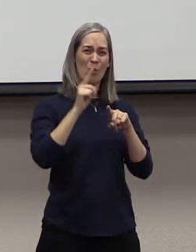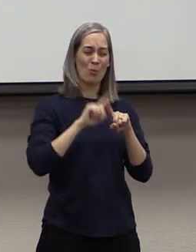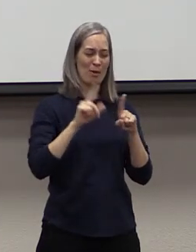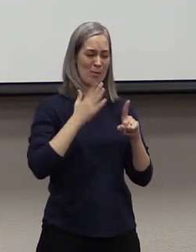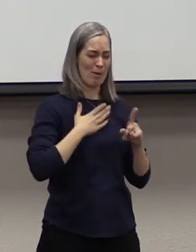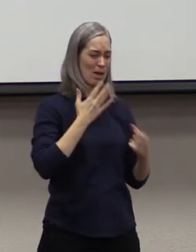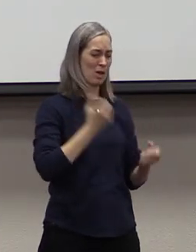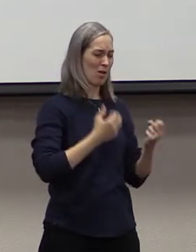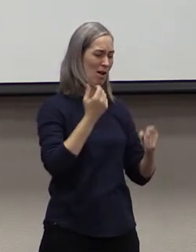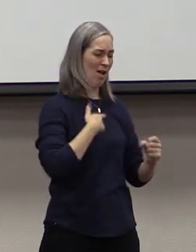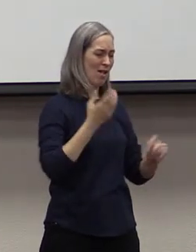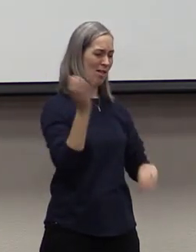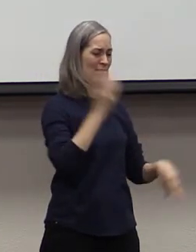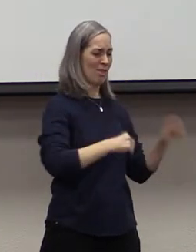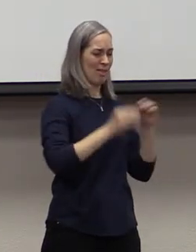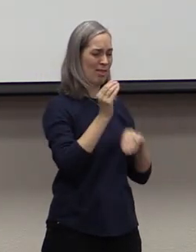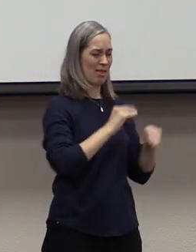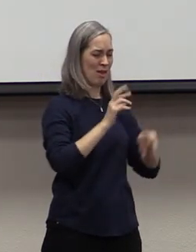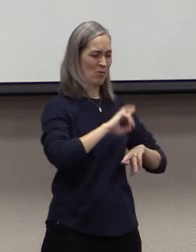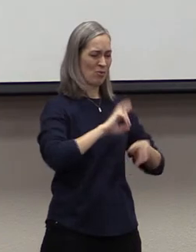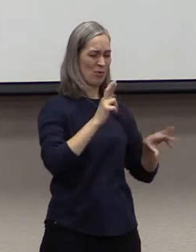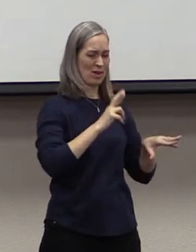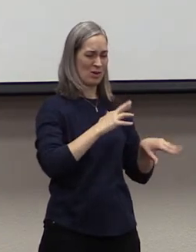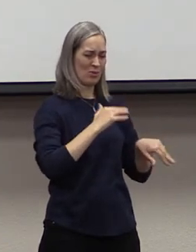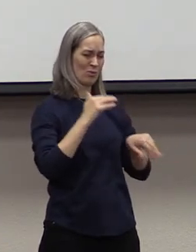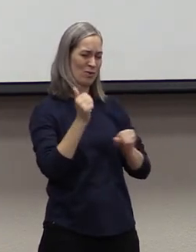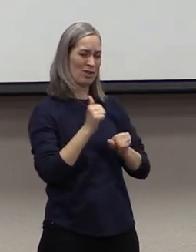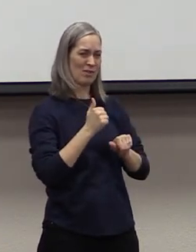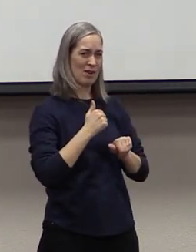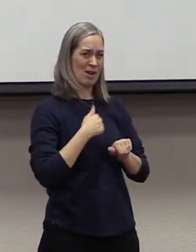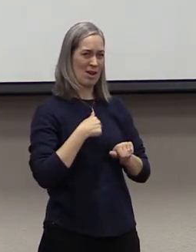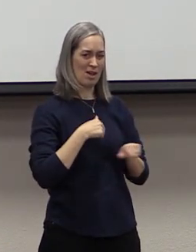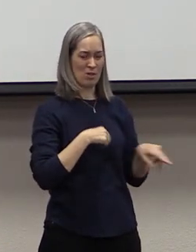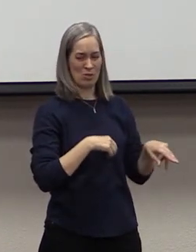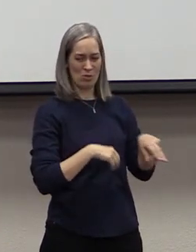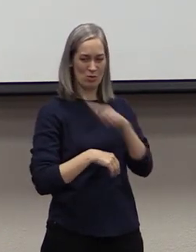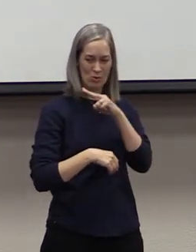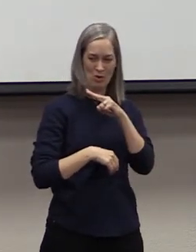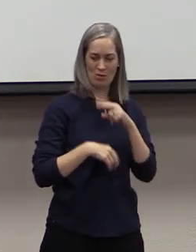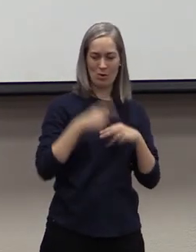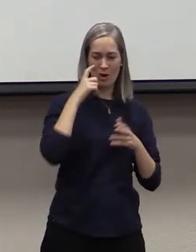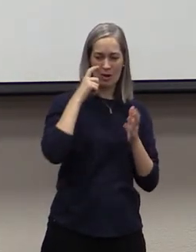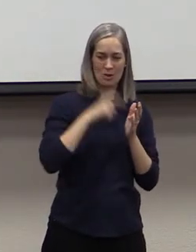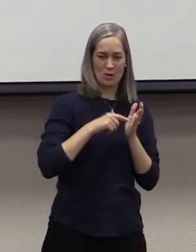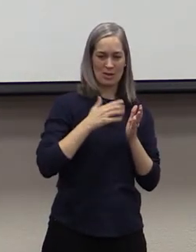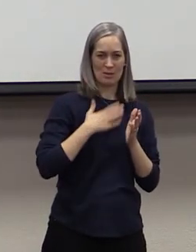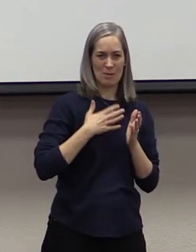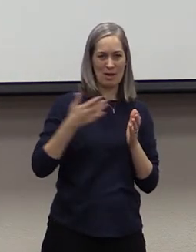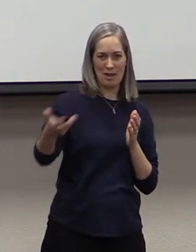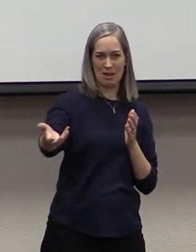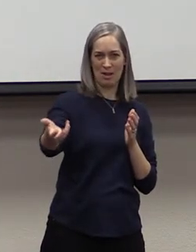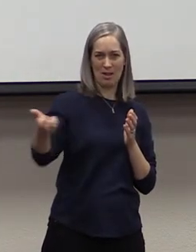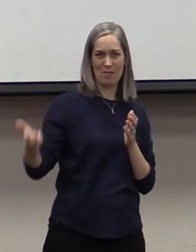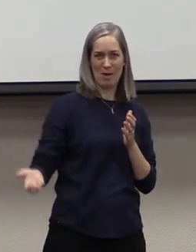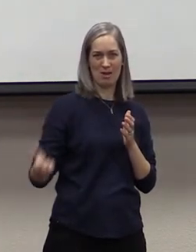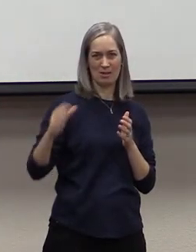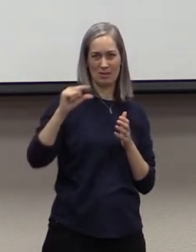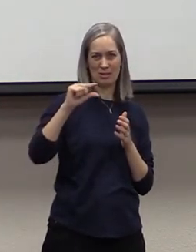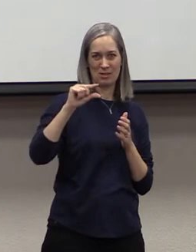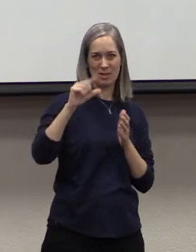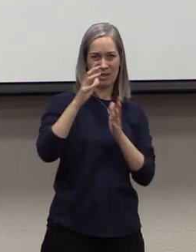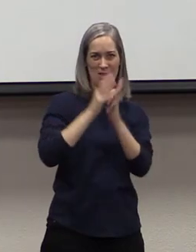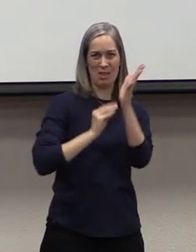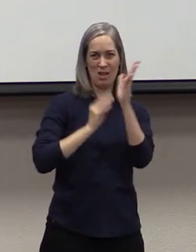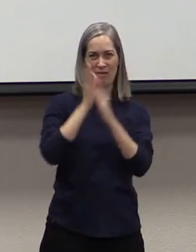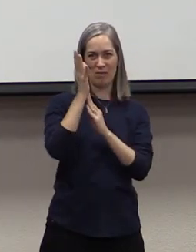car, and I was getting ready to go, and I sit down in my car, and I look over, and I notice my glove box is open, and stuff is just scattered all